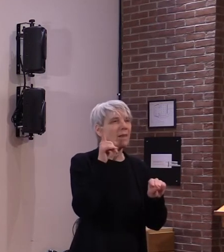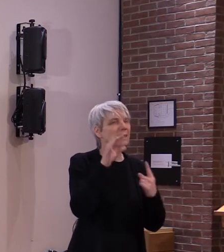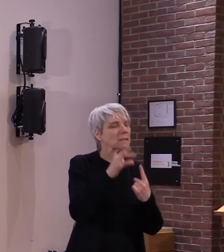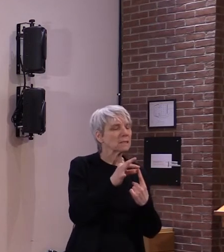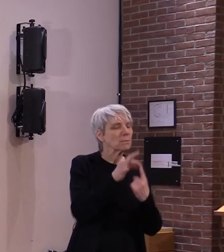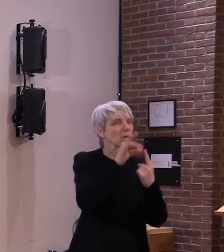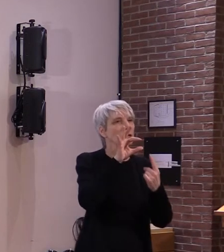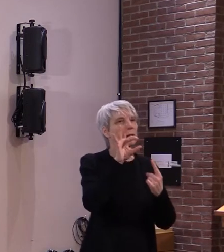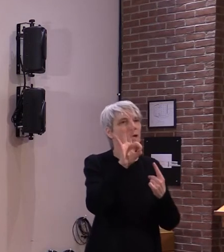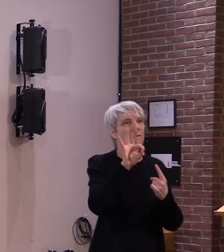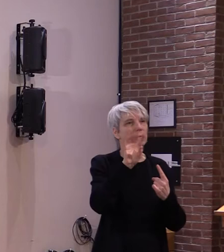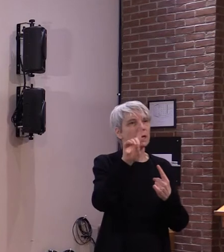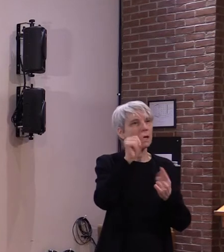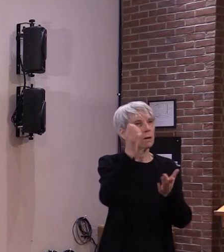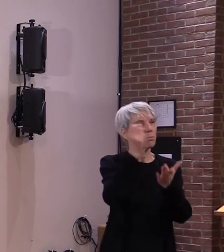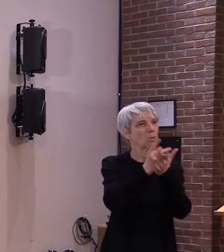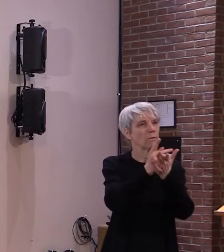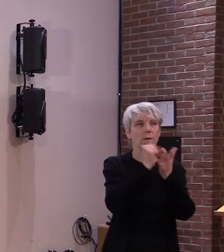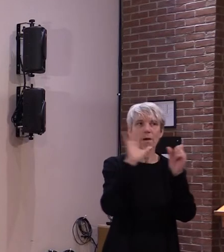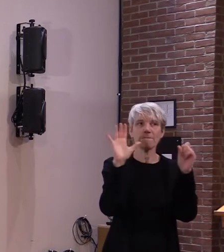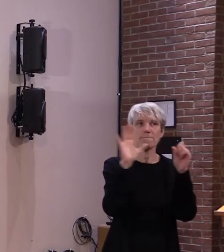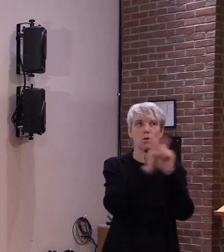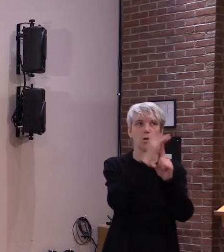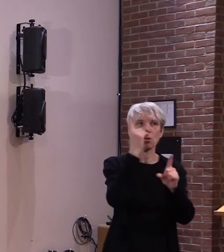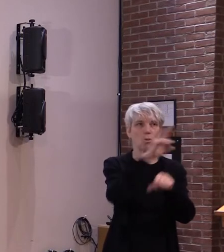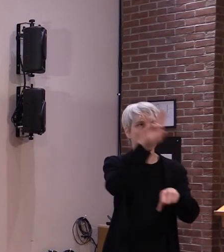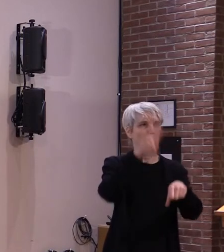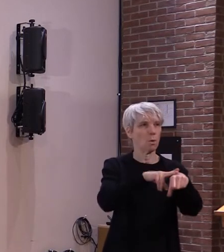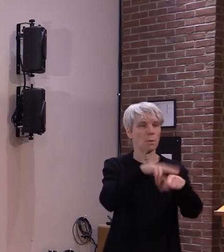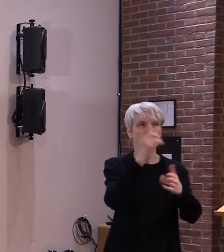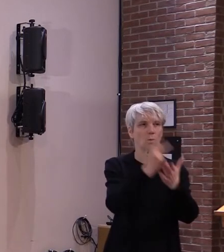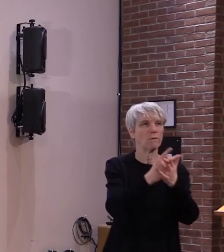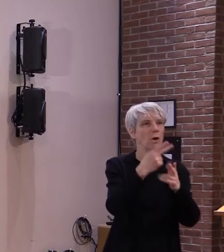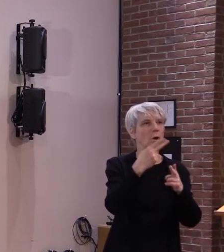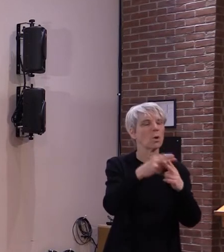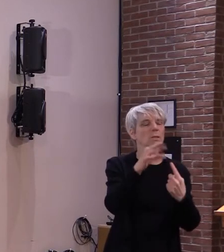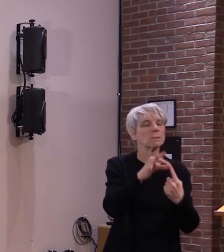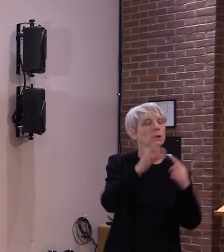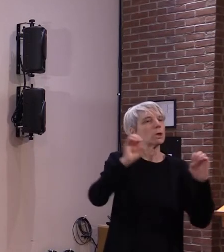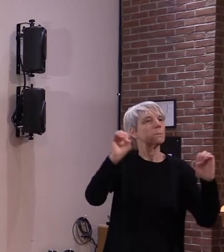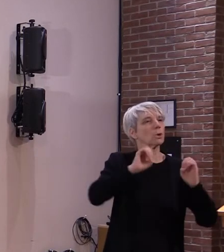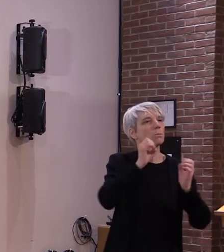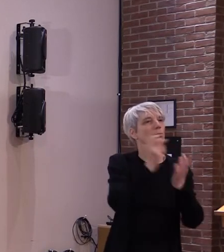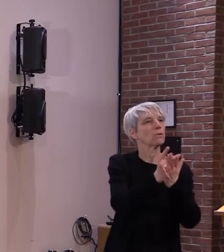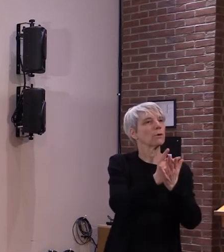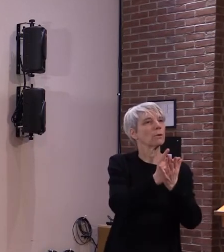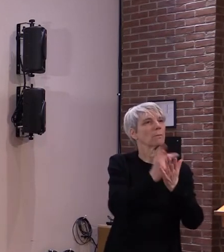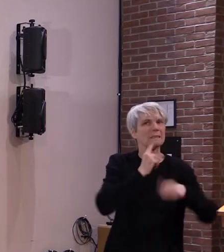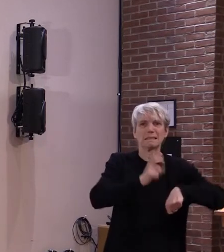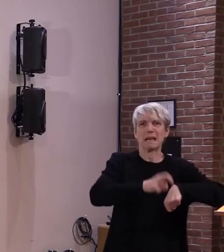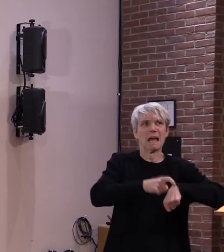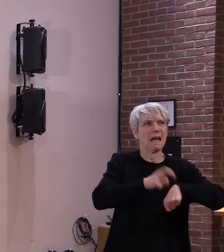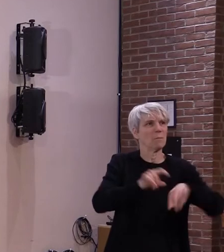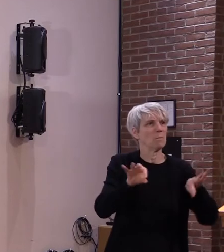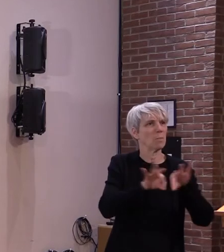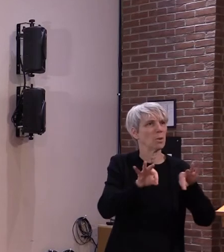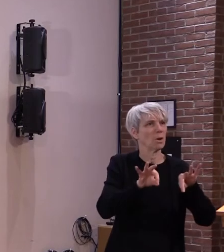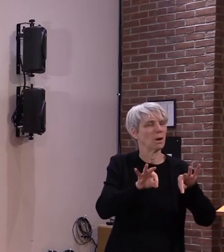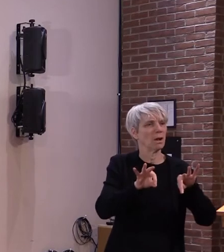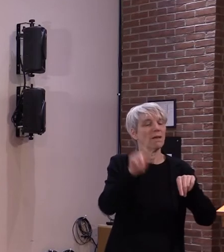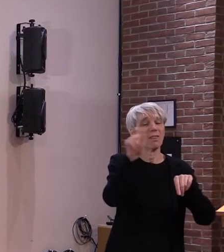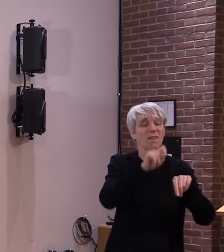an emergency order and approval so you can't you can't force anybody to have on the vaccine but